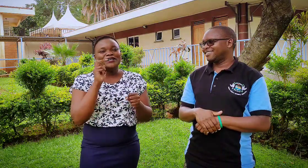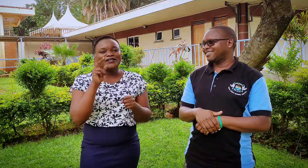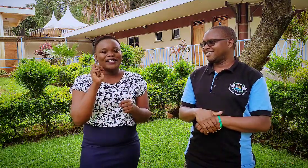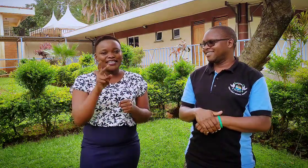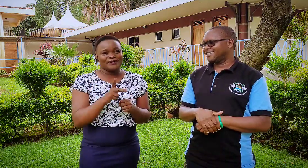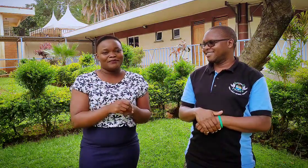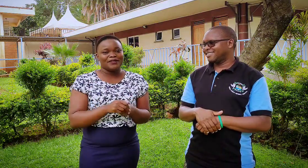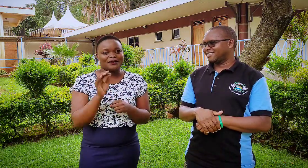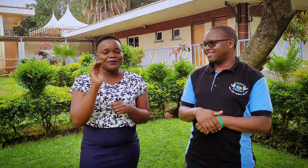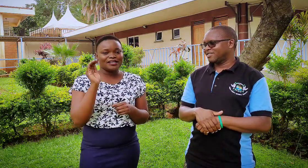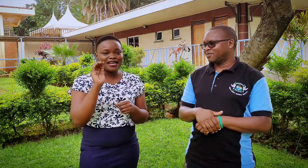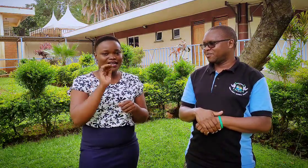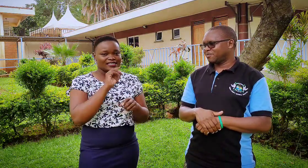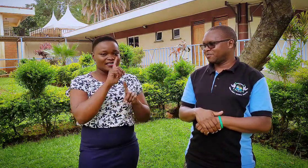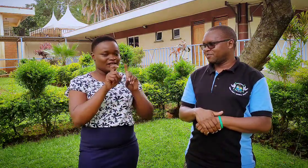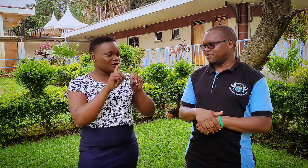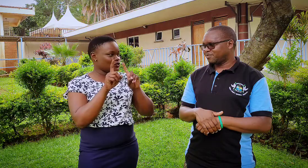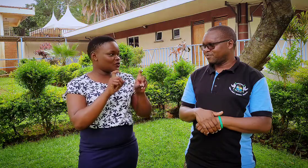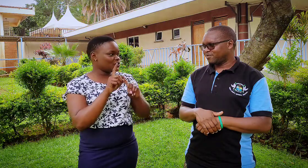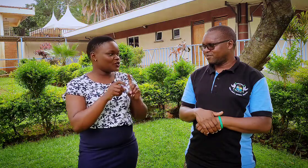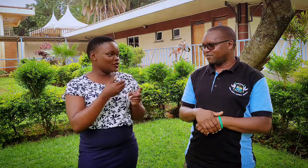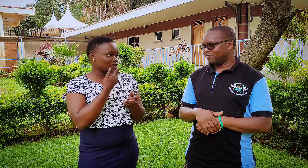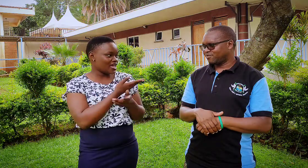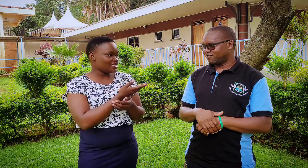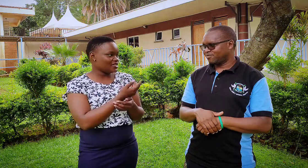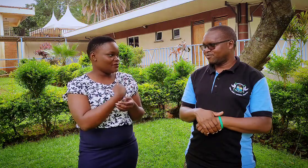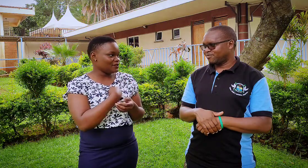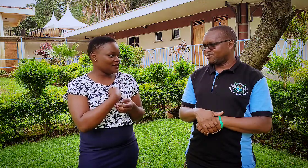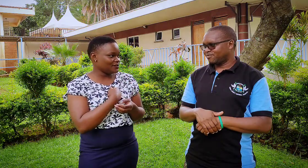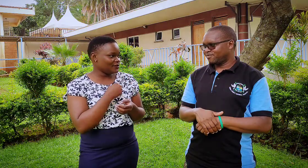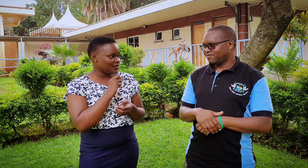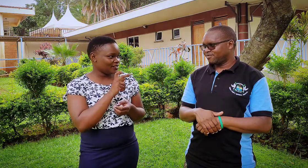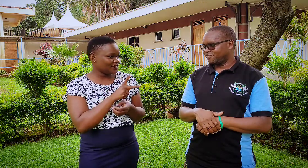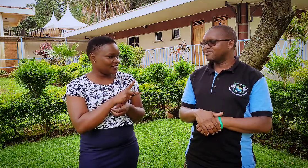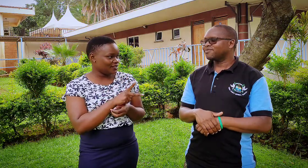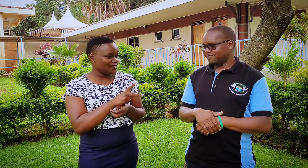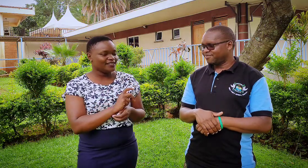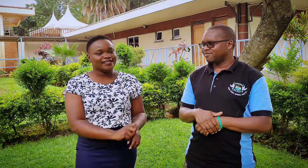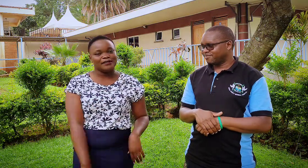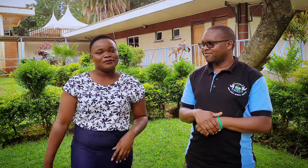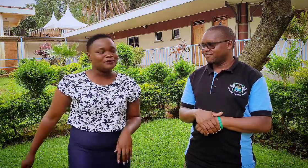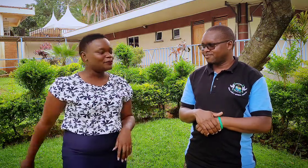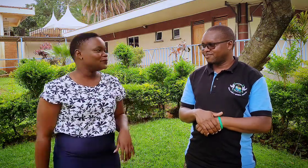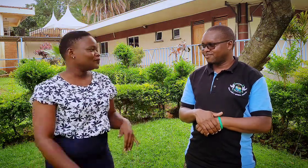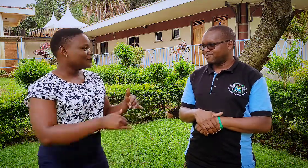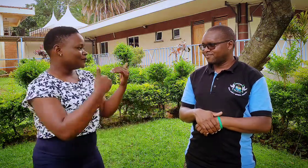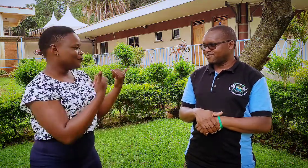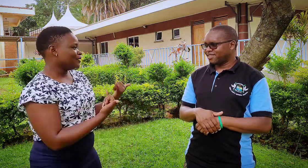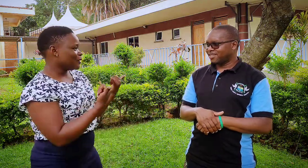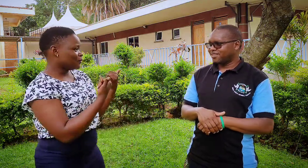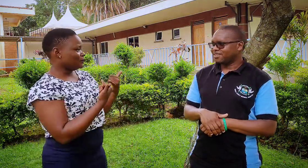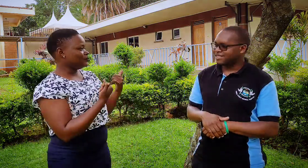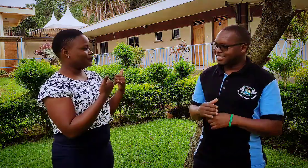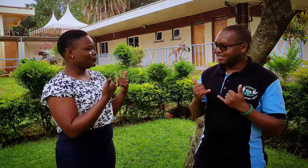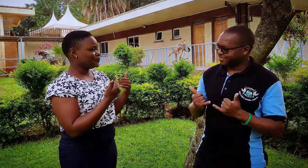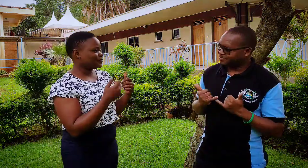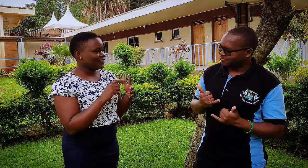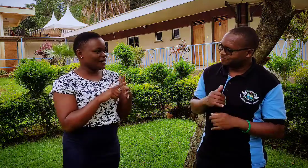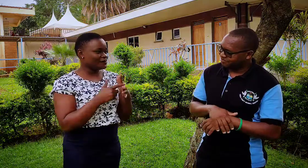okay i'm gonna ask questions questions answer me okay yeah now i'm